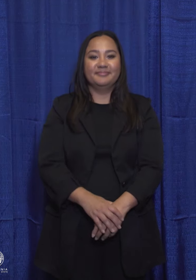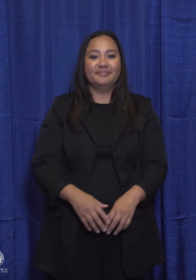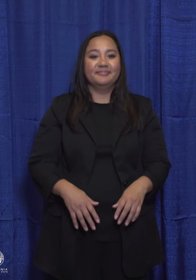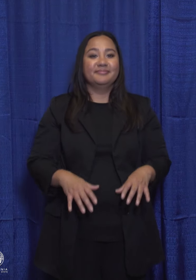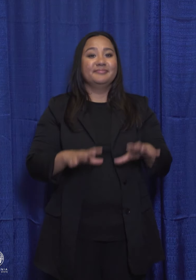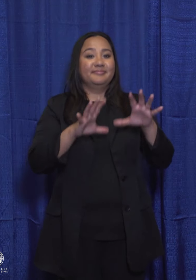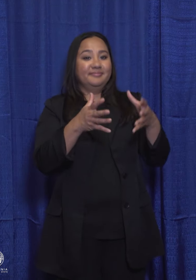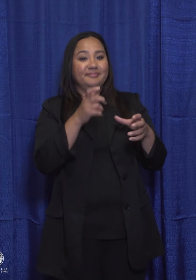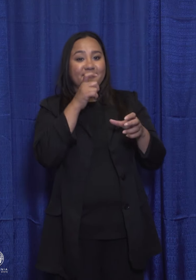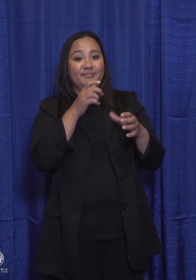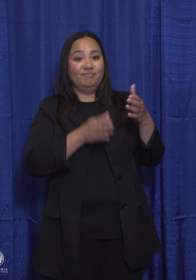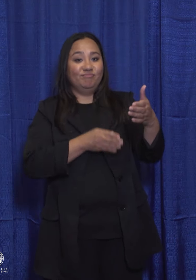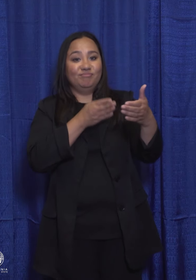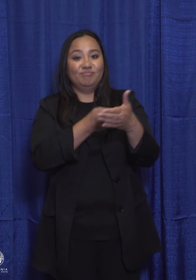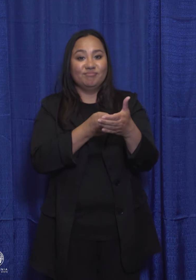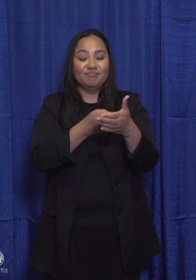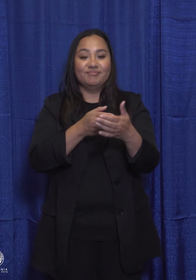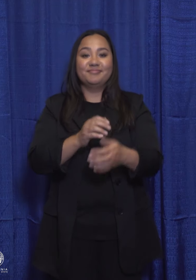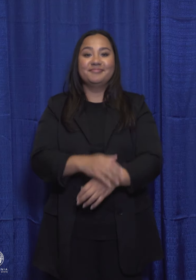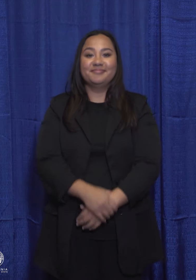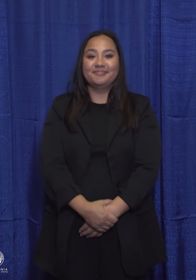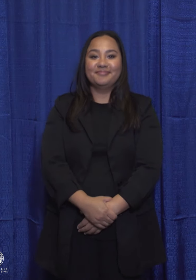Opponents. None submitted.